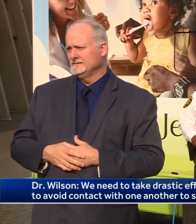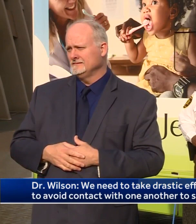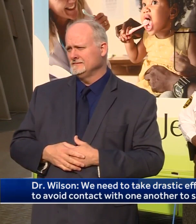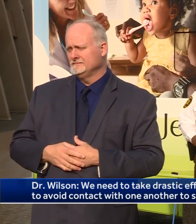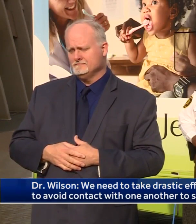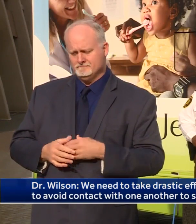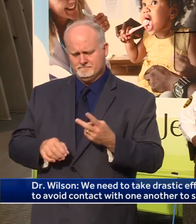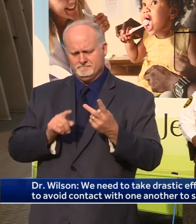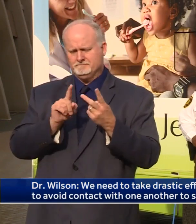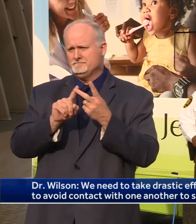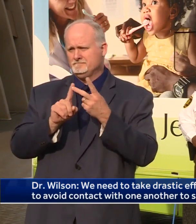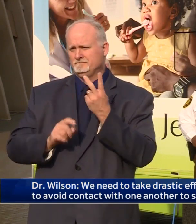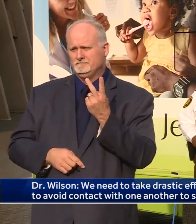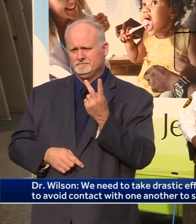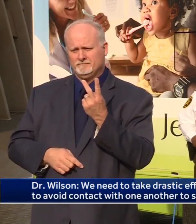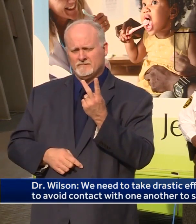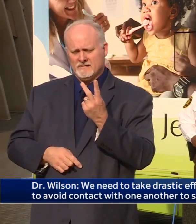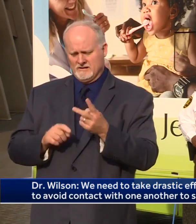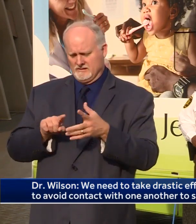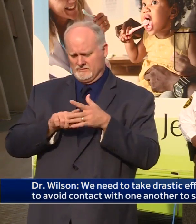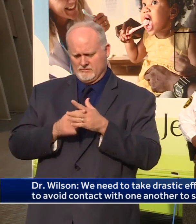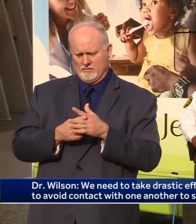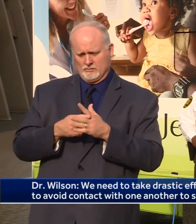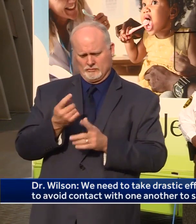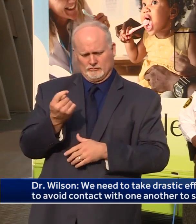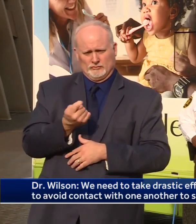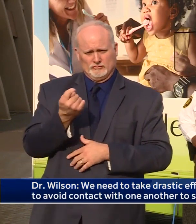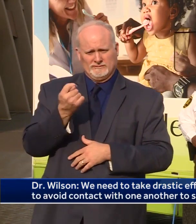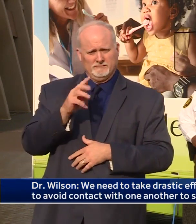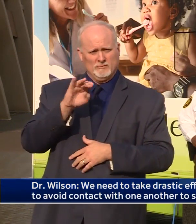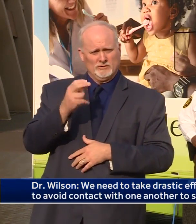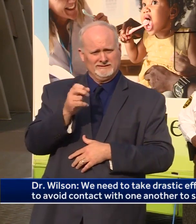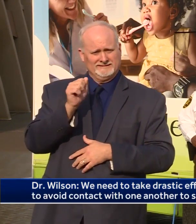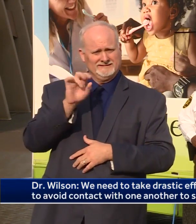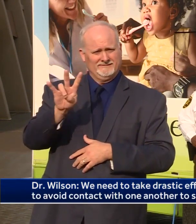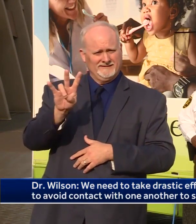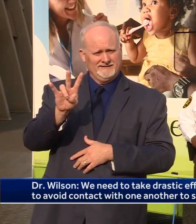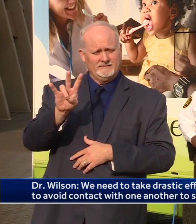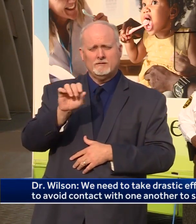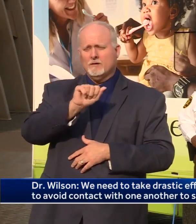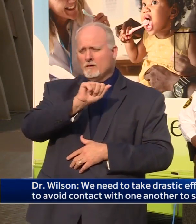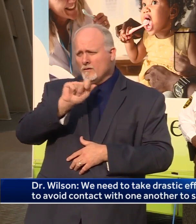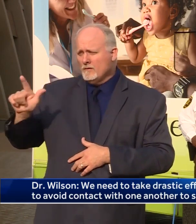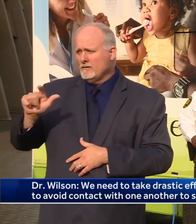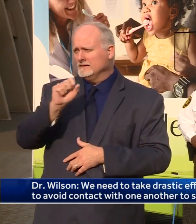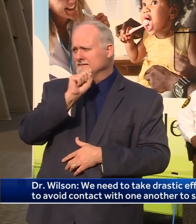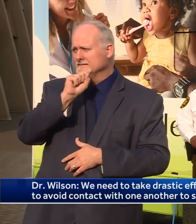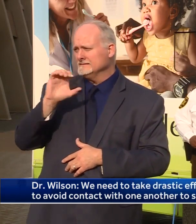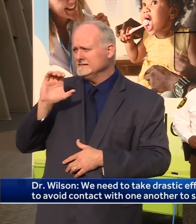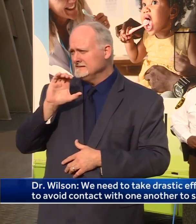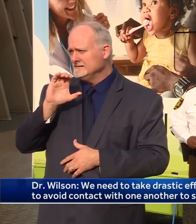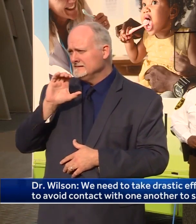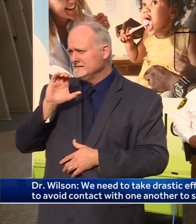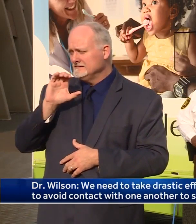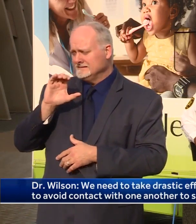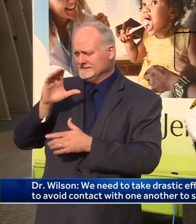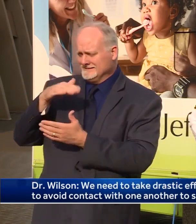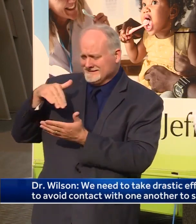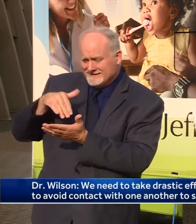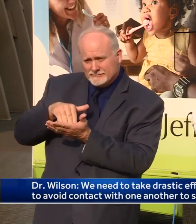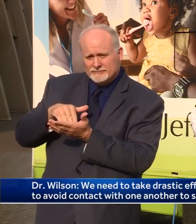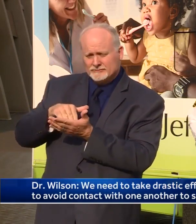Number two, effective Tuesday, March 17th, all senior citizens center